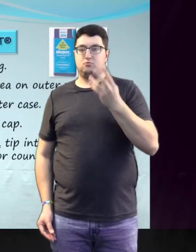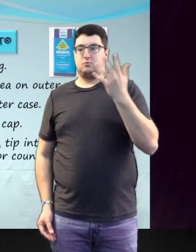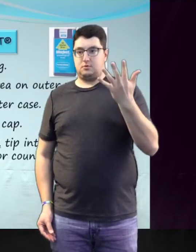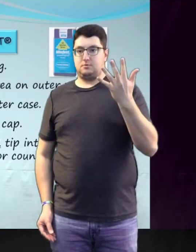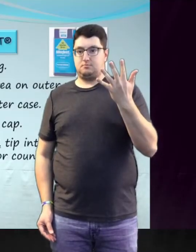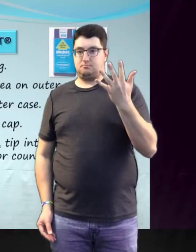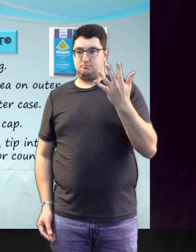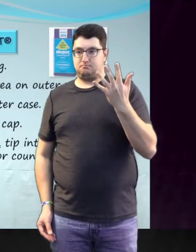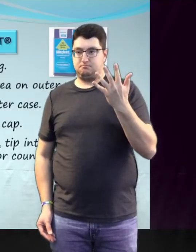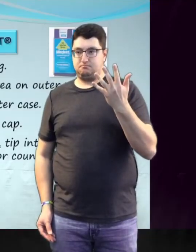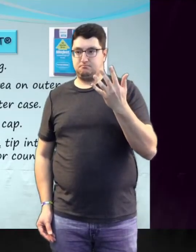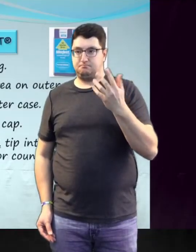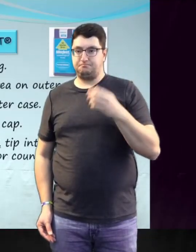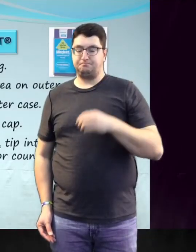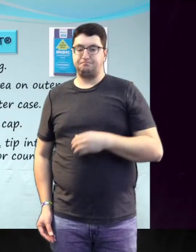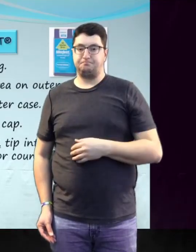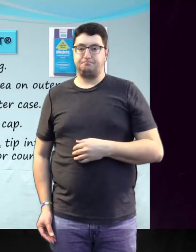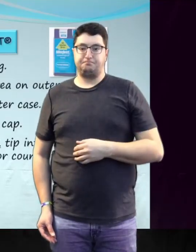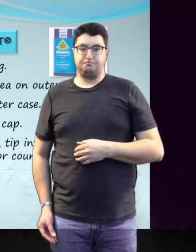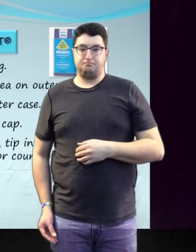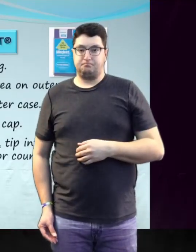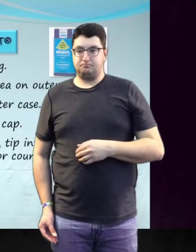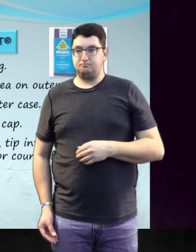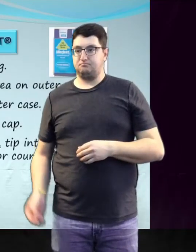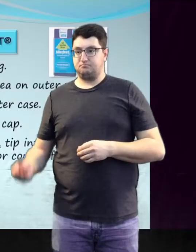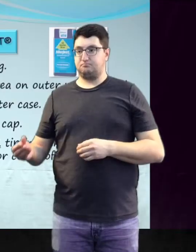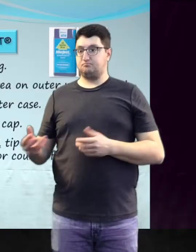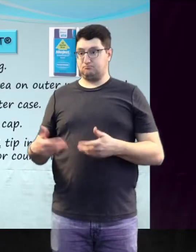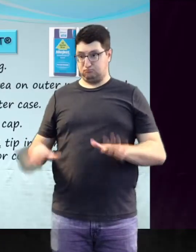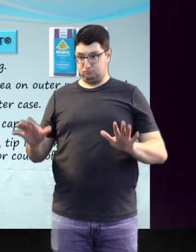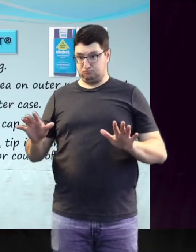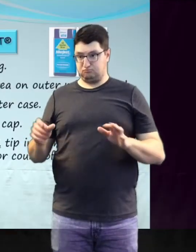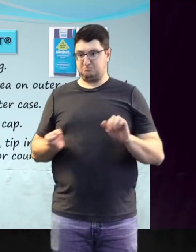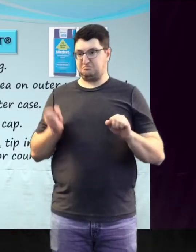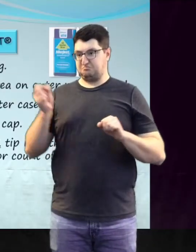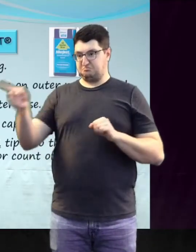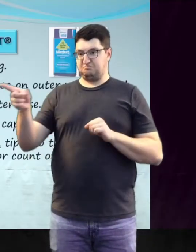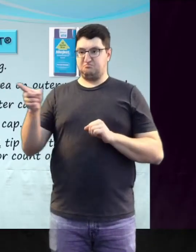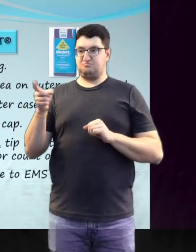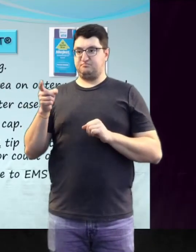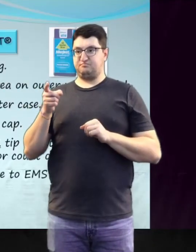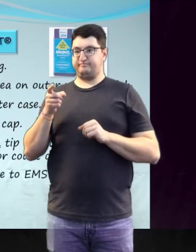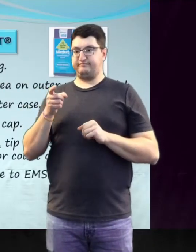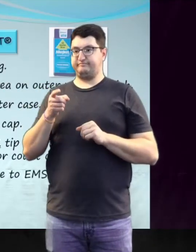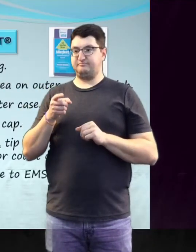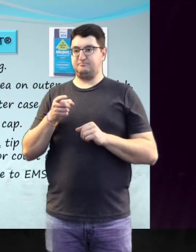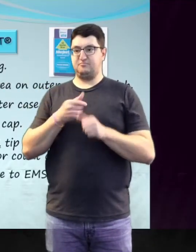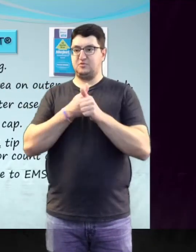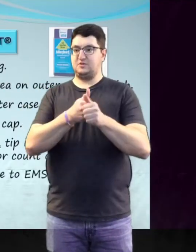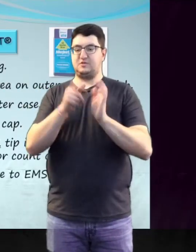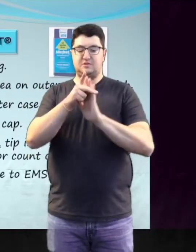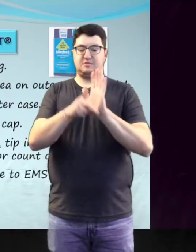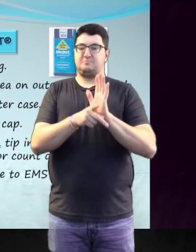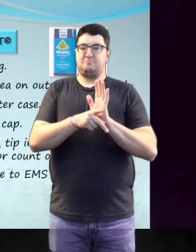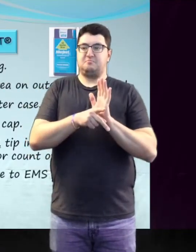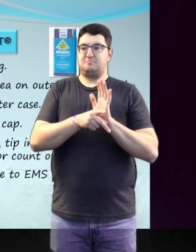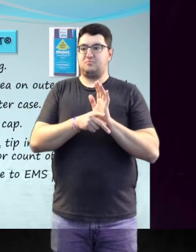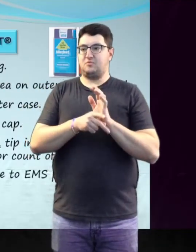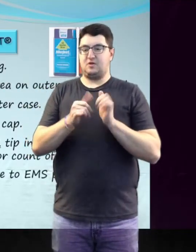count of 5 to ensure all the medication is injected. Discard the allerject or AvaQ as